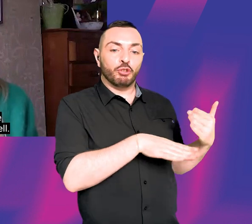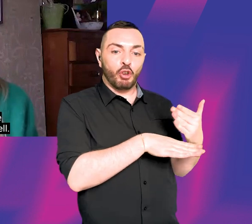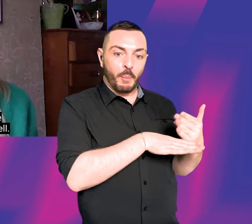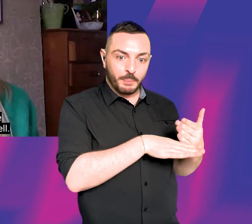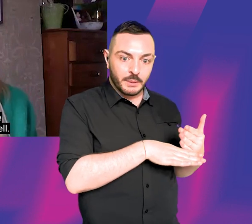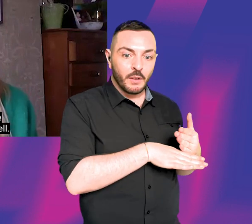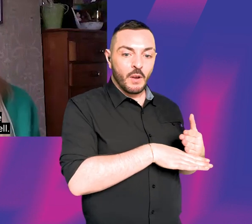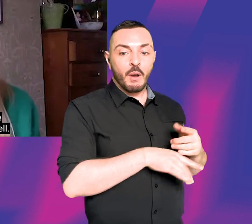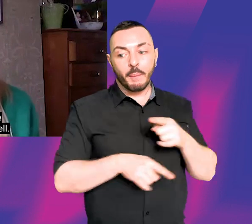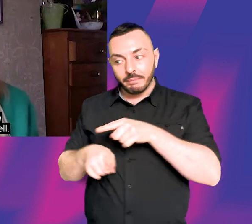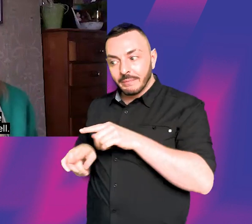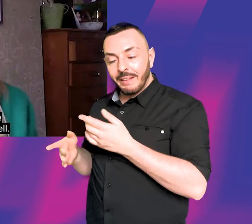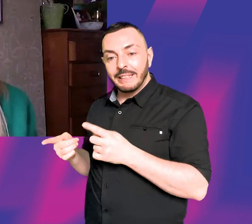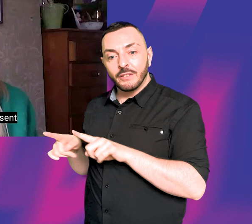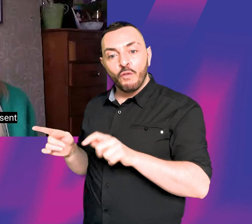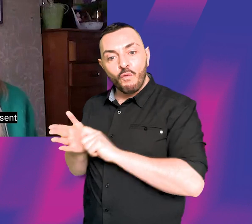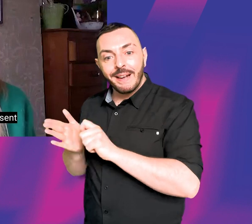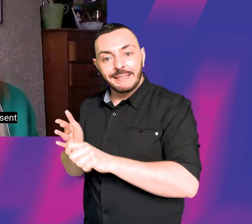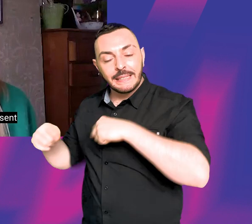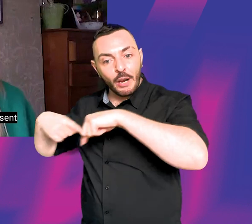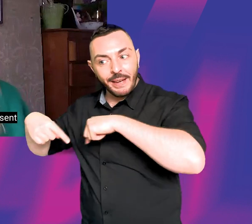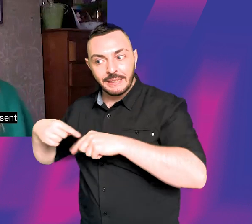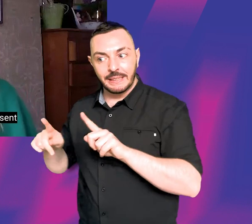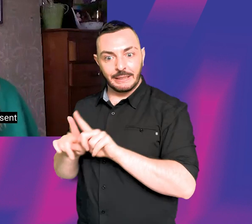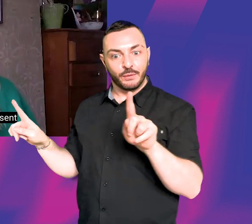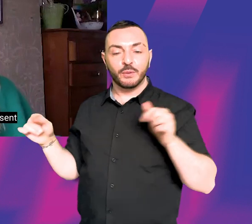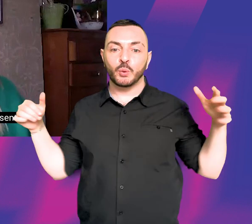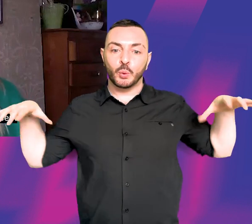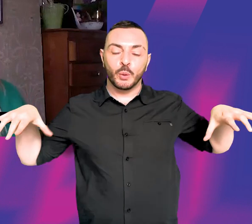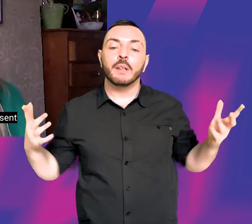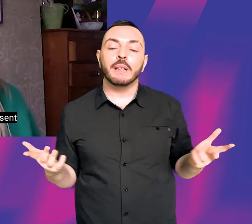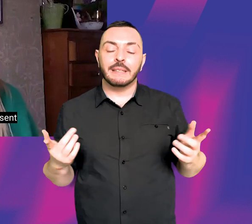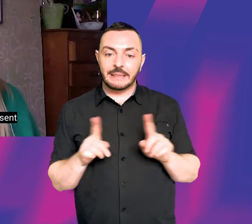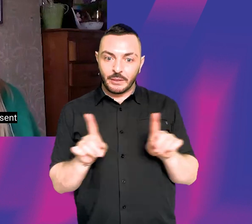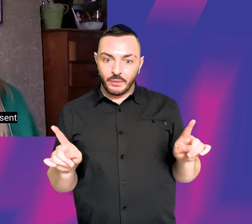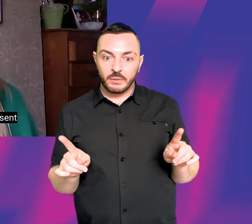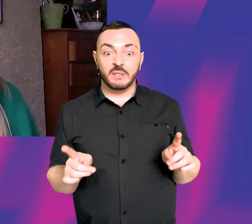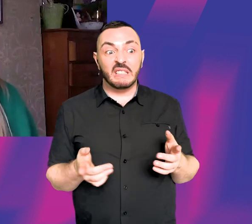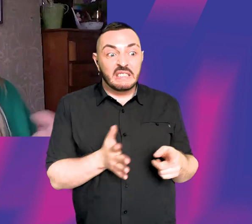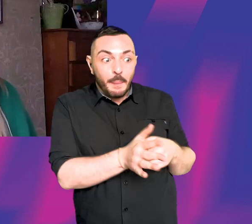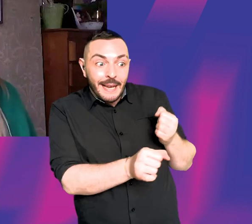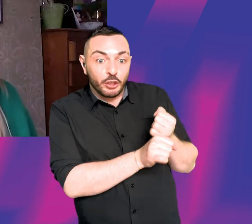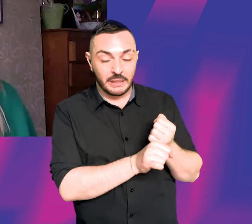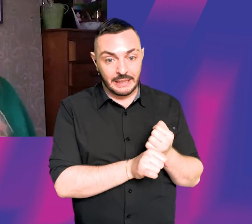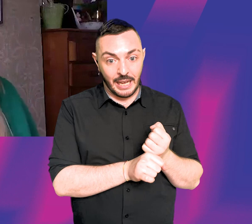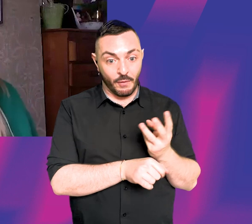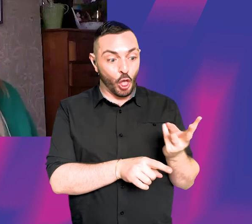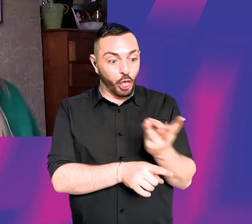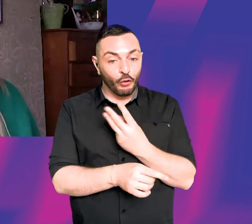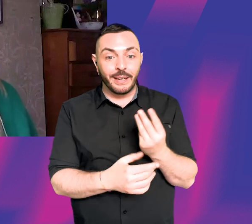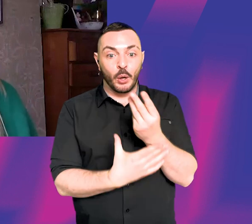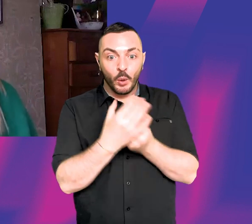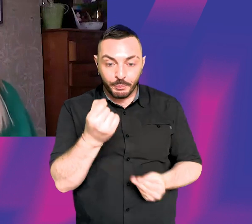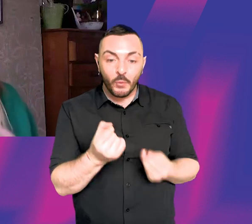And quite often they're different agencies as well. So you have some agencies who represent actors and writers and directors, but some agencies only